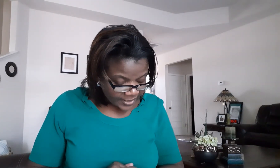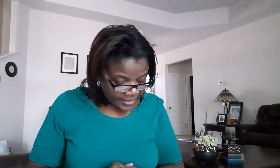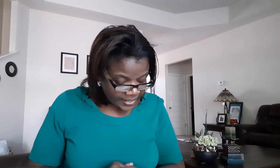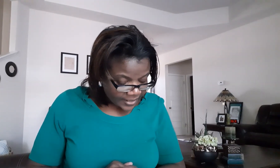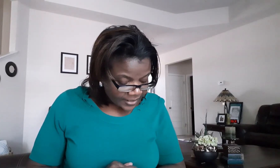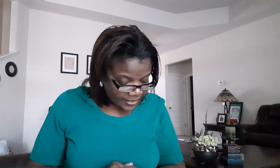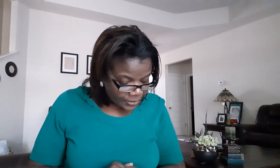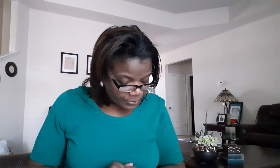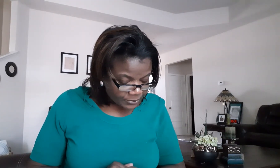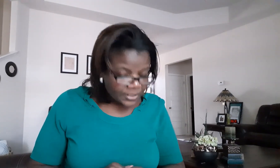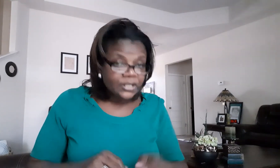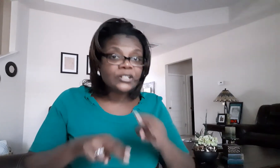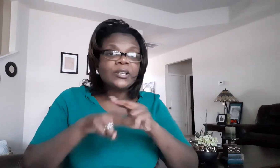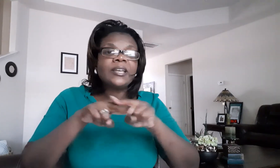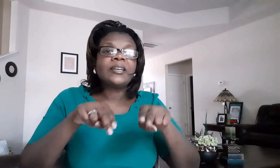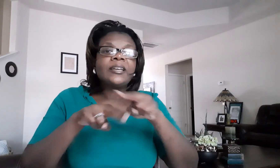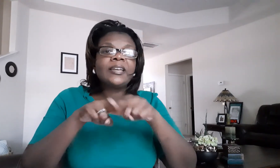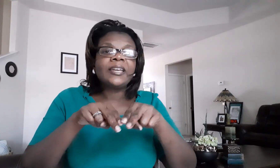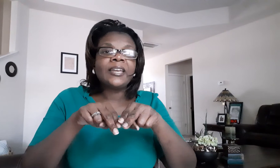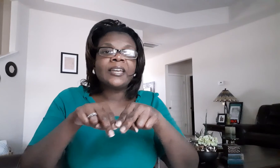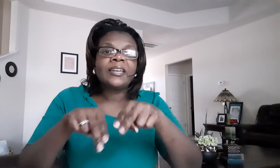um egg